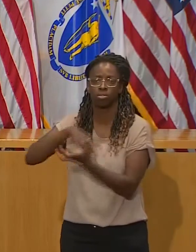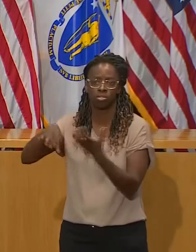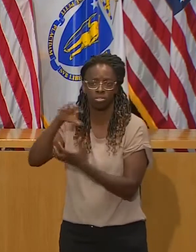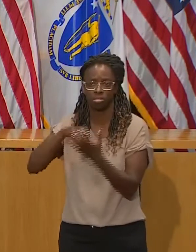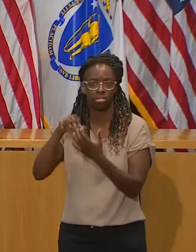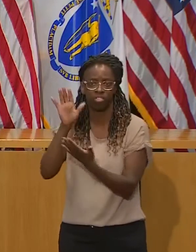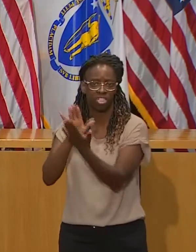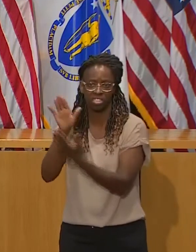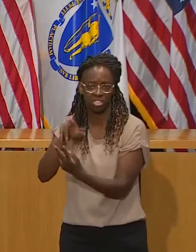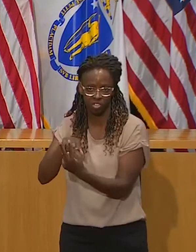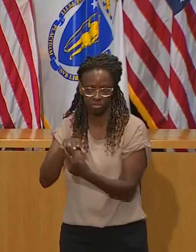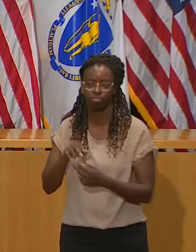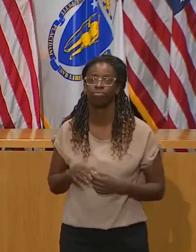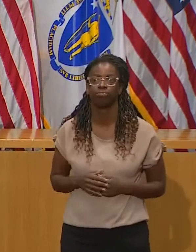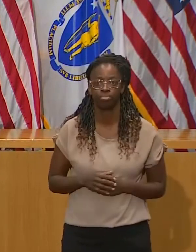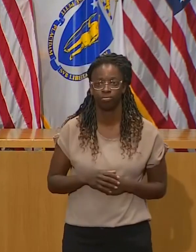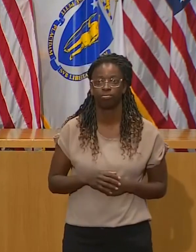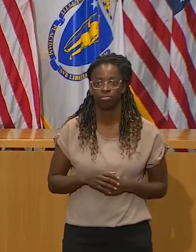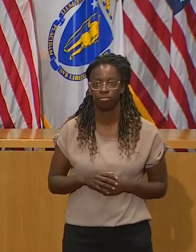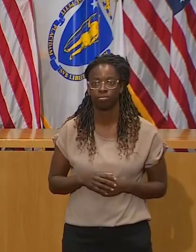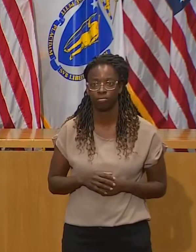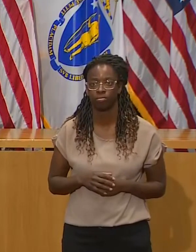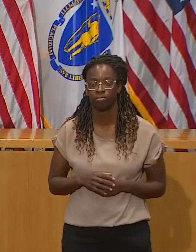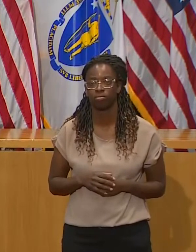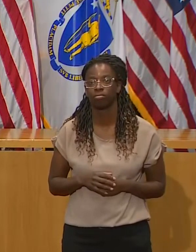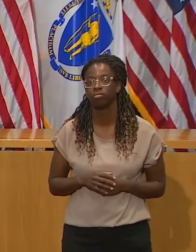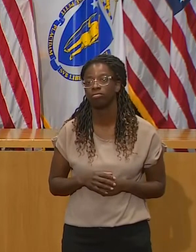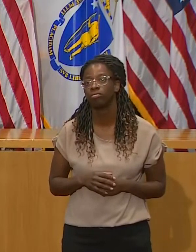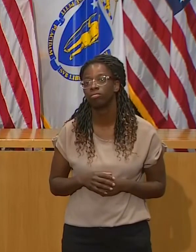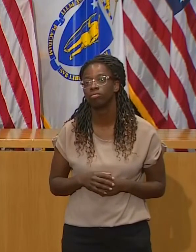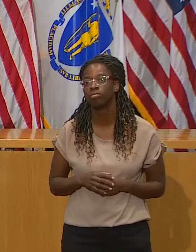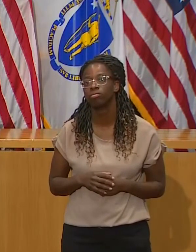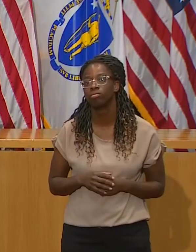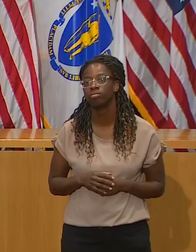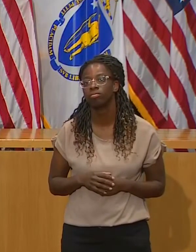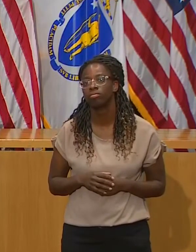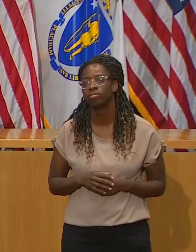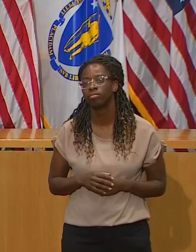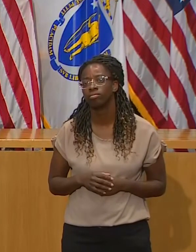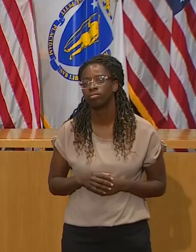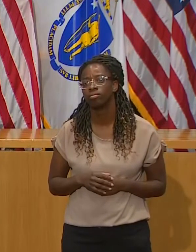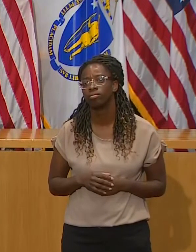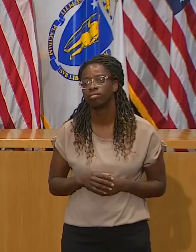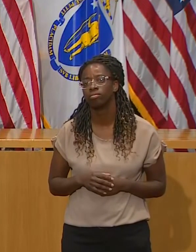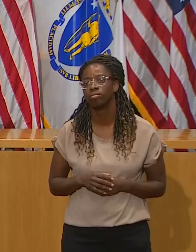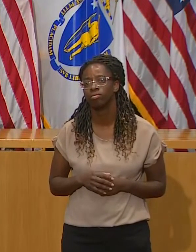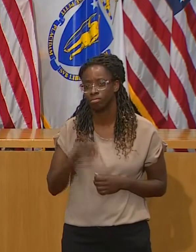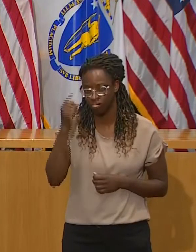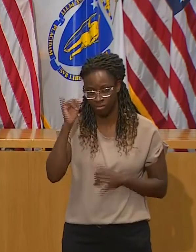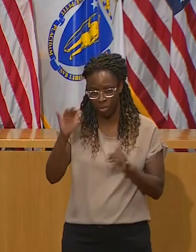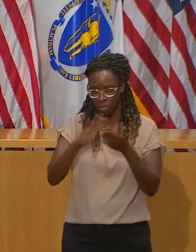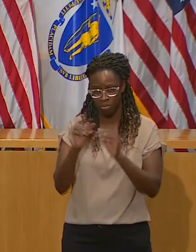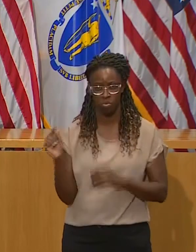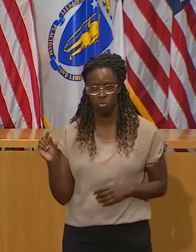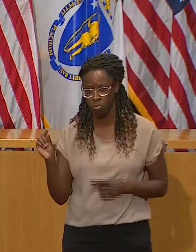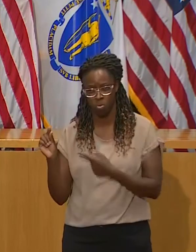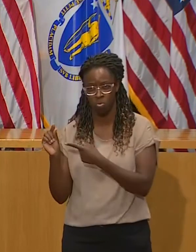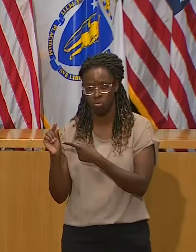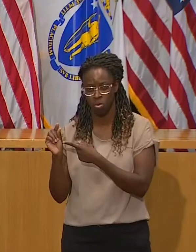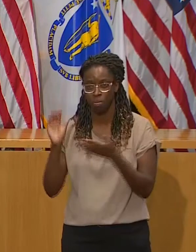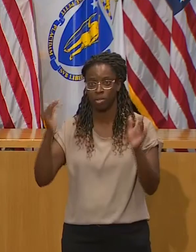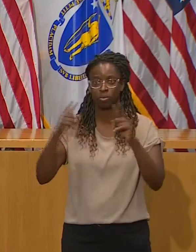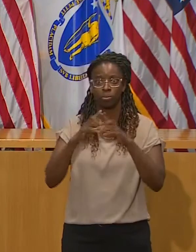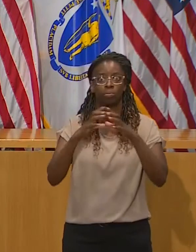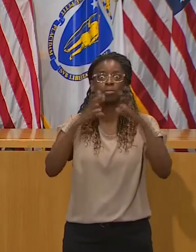That is, that number, that's staff and kids. That number is like this big relative to the number of kids who are